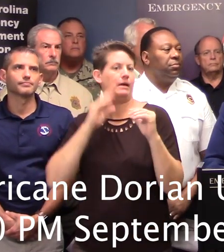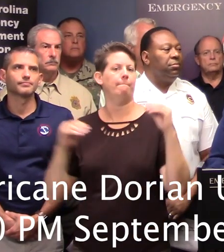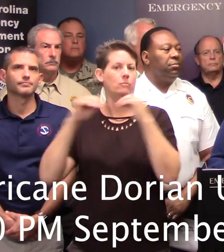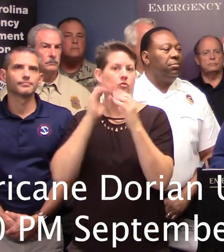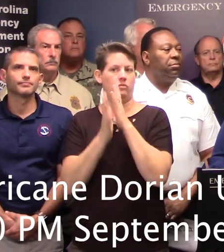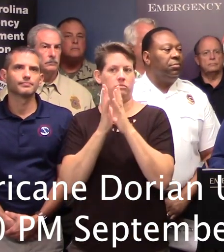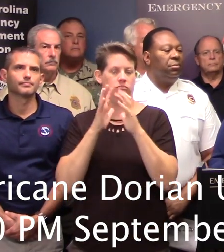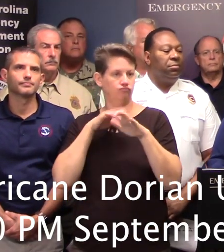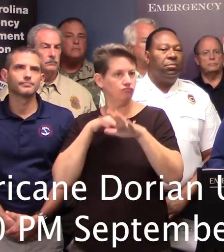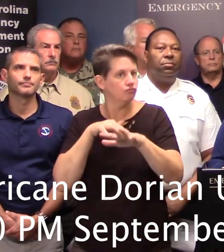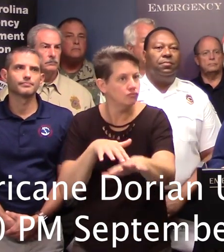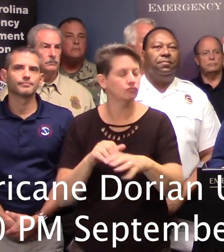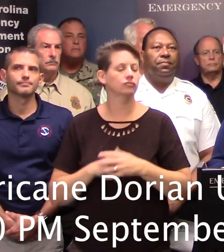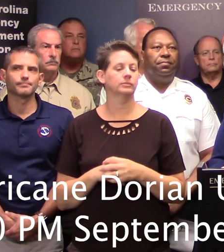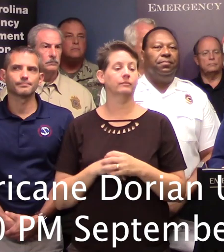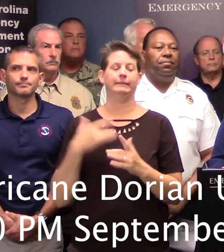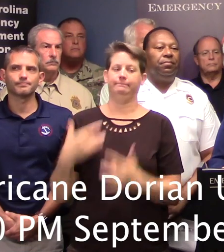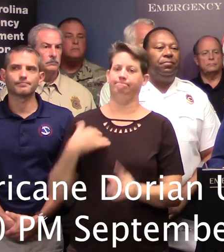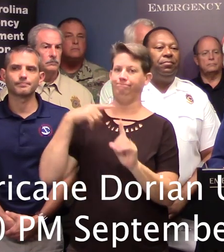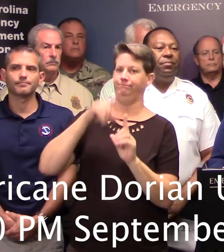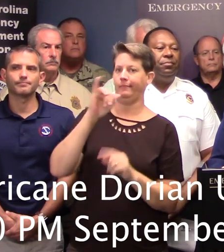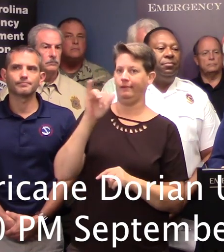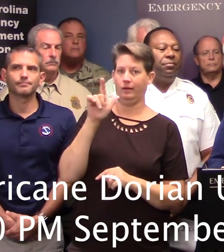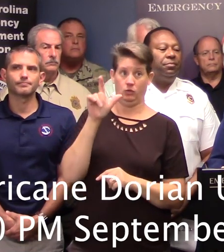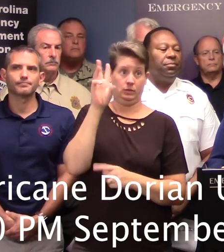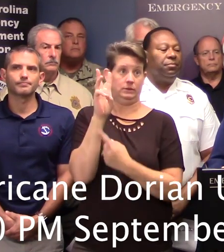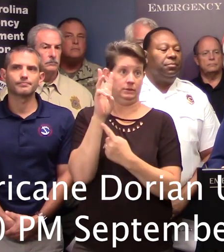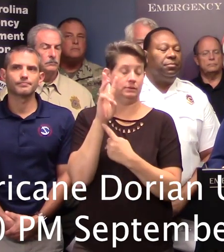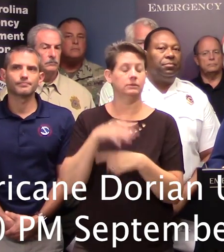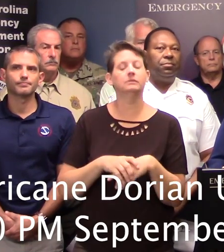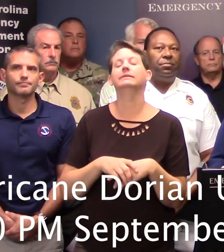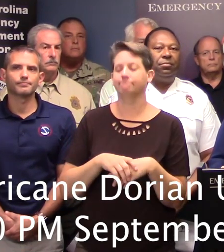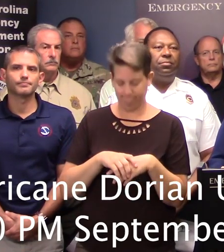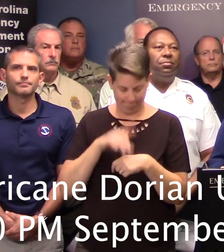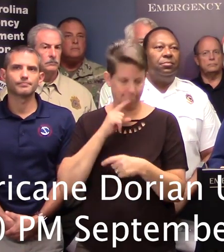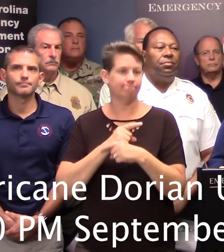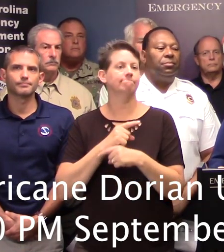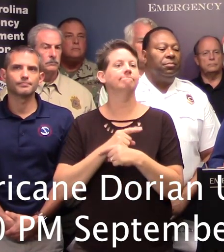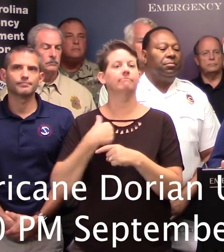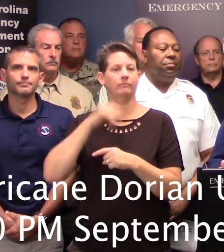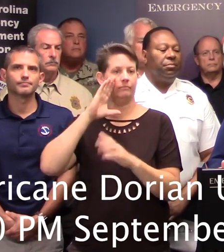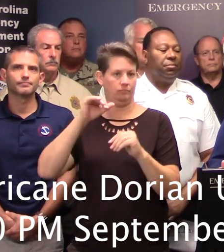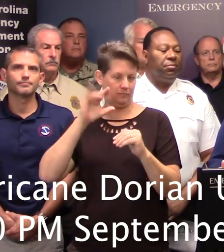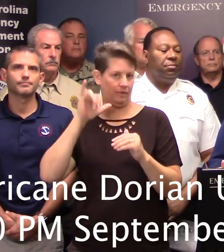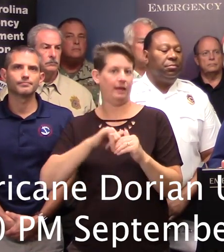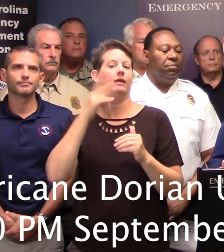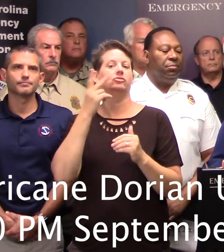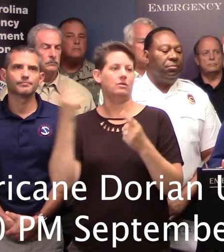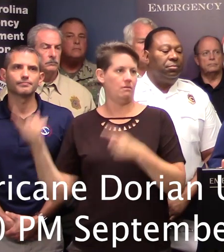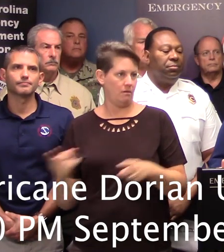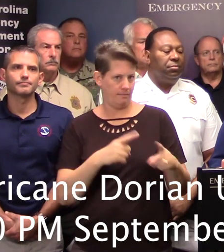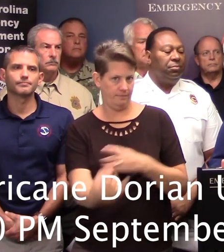routes, particularly I-26, and as we expected, that did come to pass early this morning as